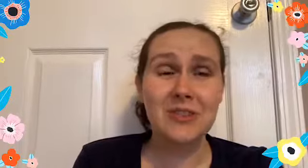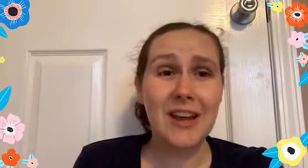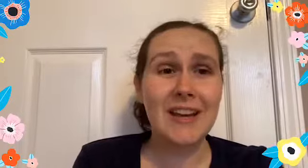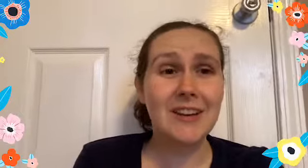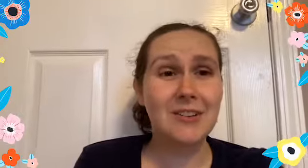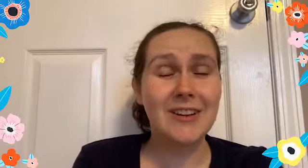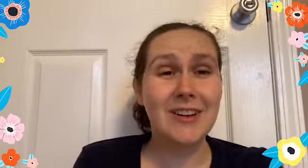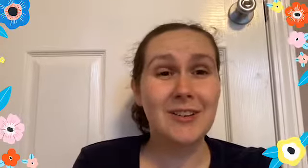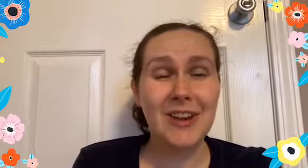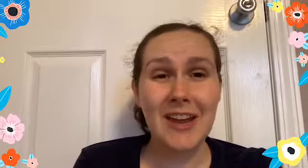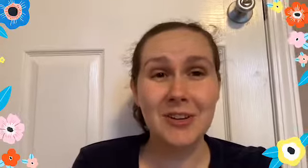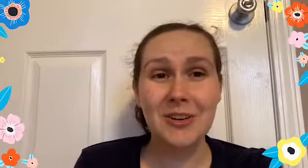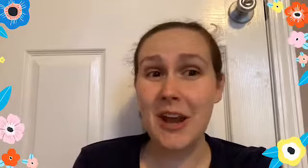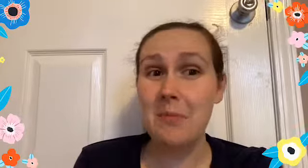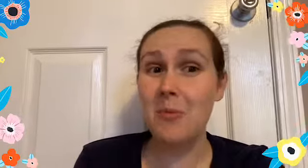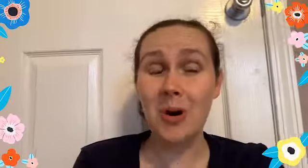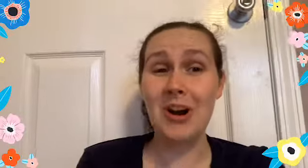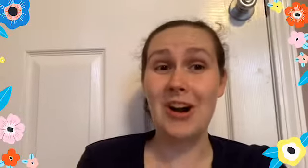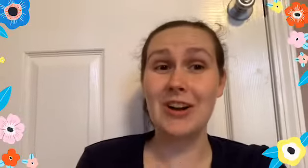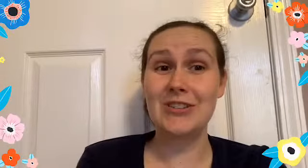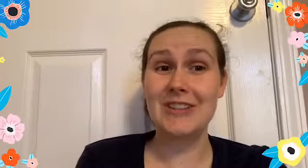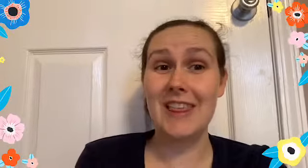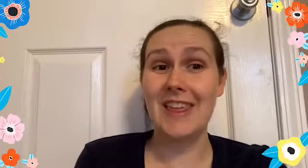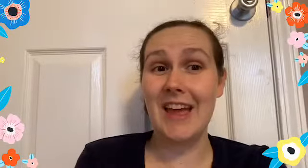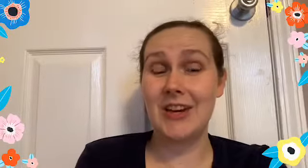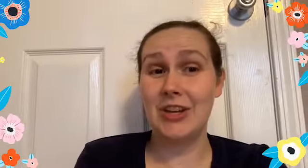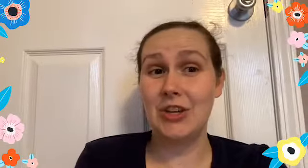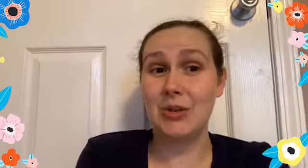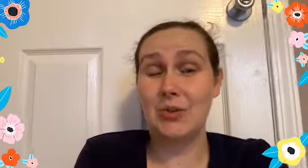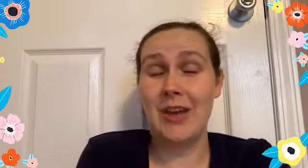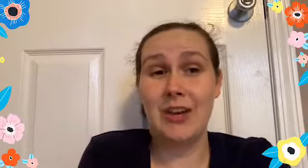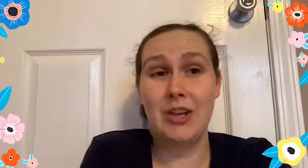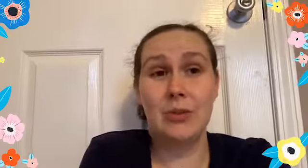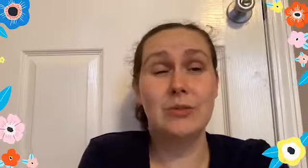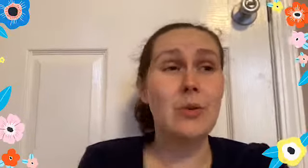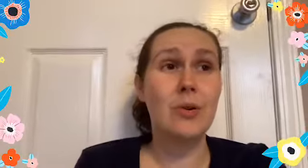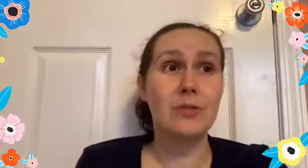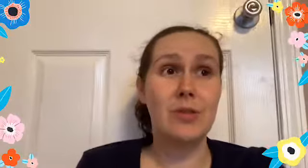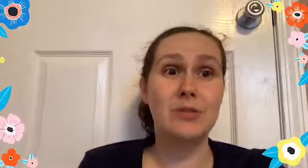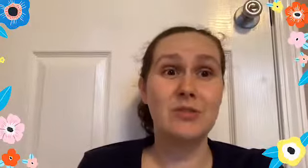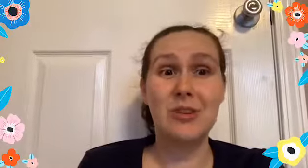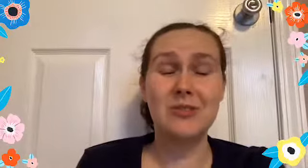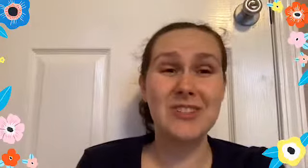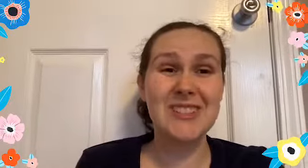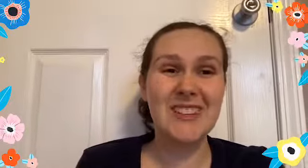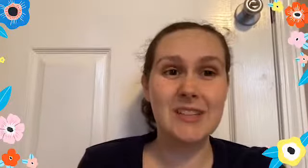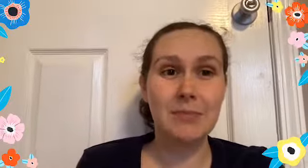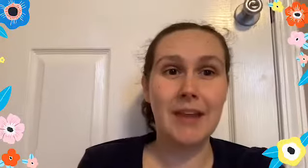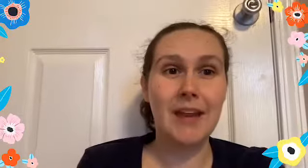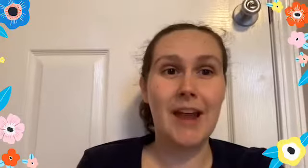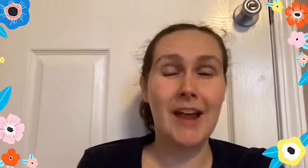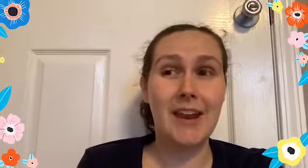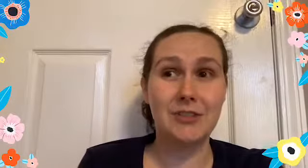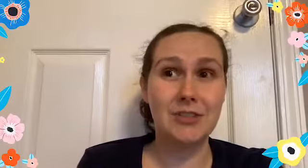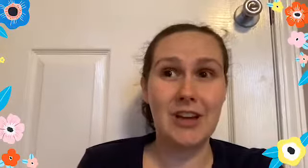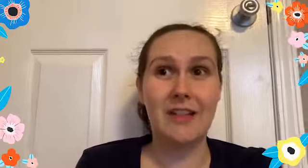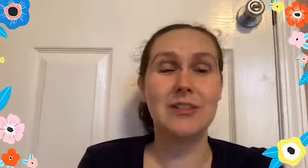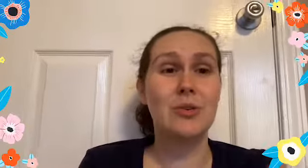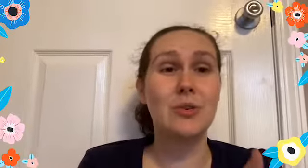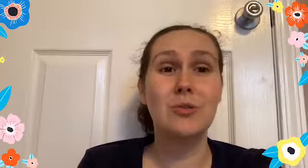create and can create more cards than you can use or for those of you who just need something, an extra challenge, or who